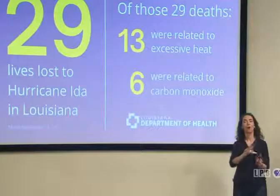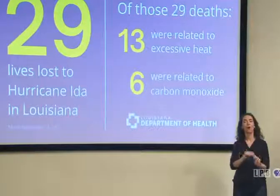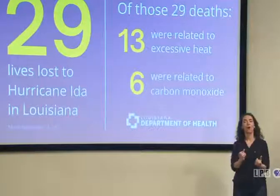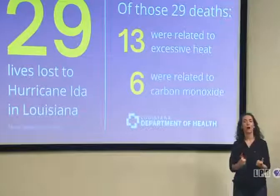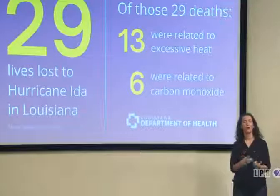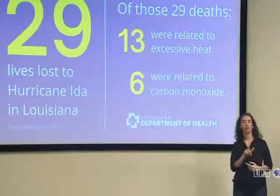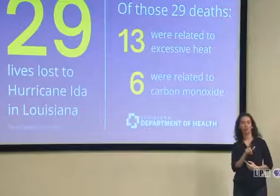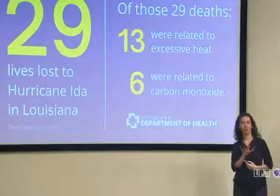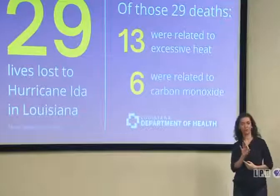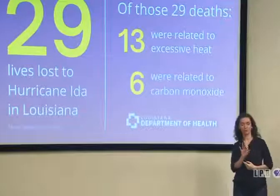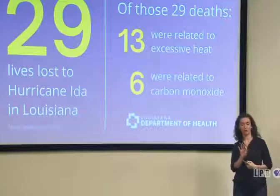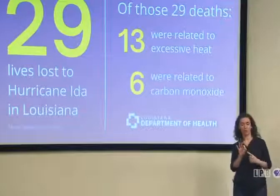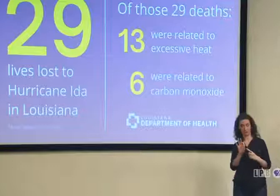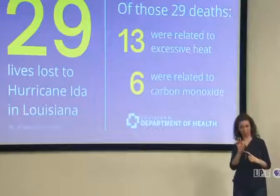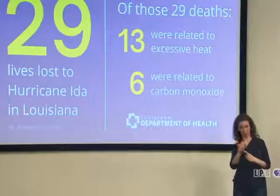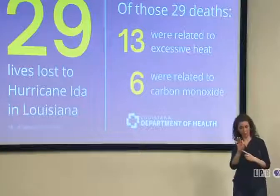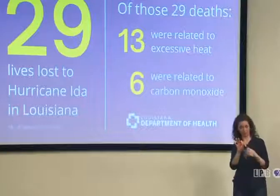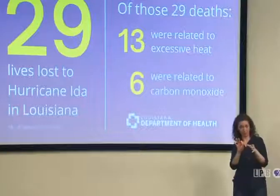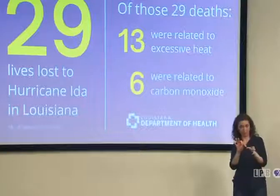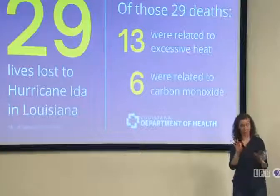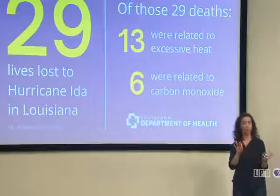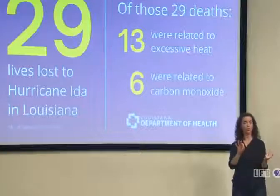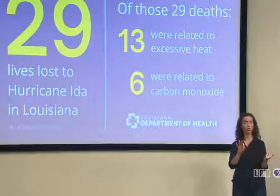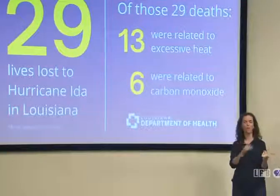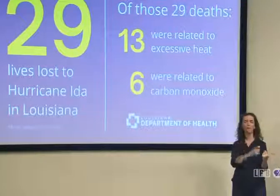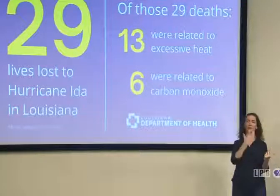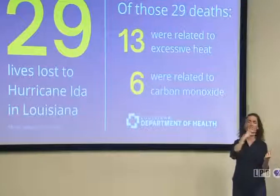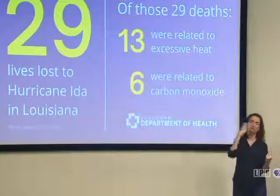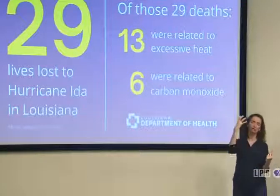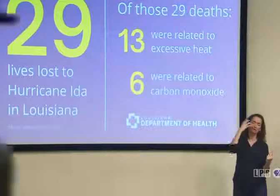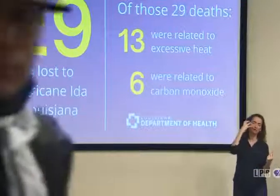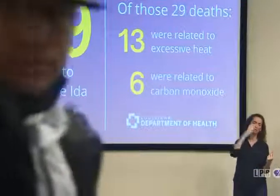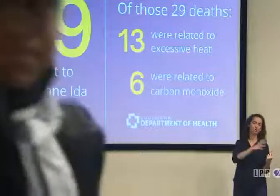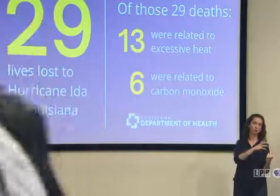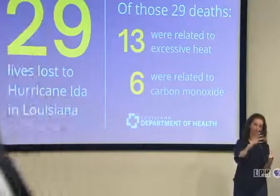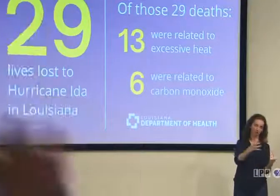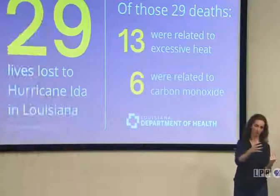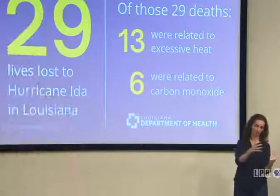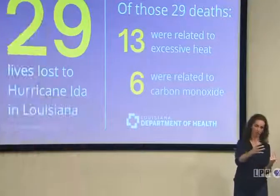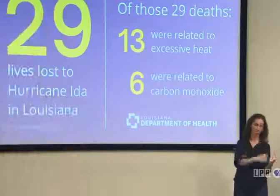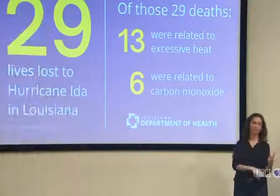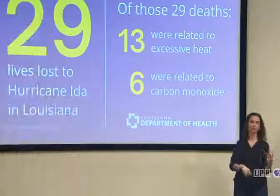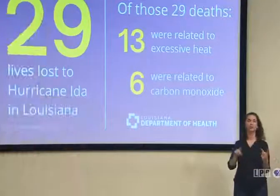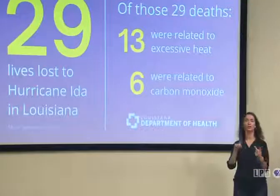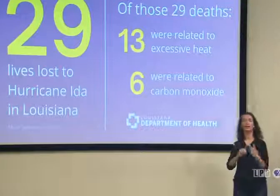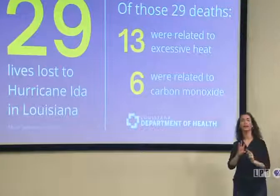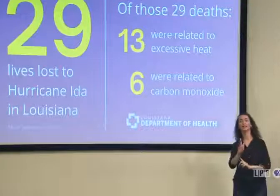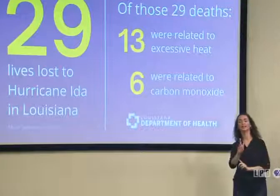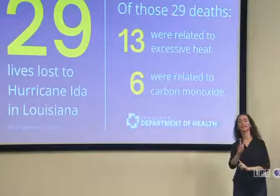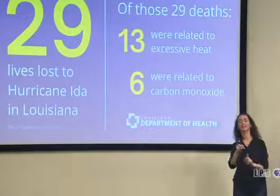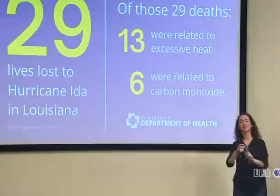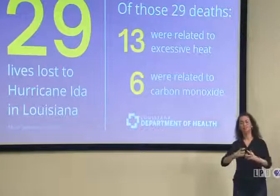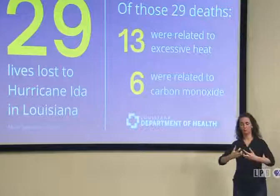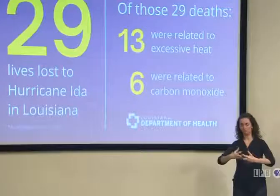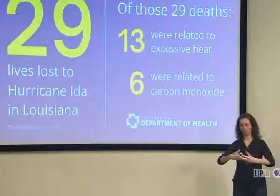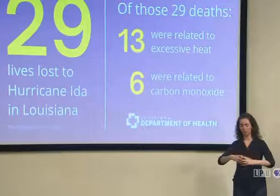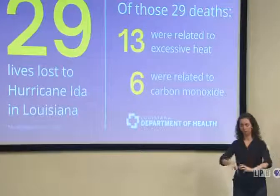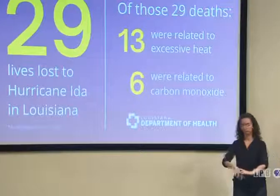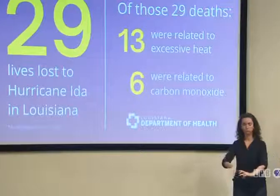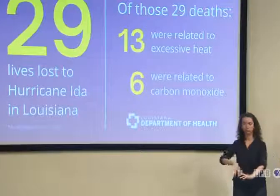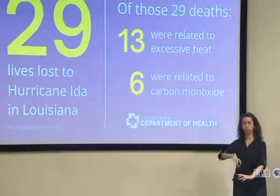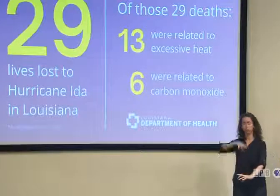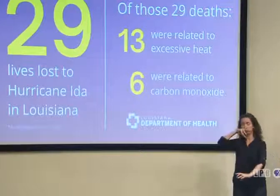of those are attributable to the heat and six are attributable to carbon monoxide poisoning.